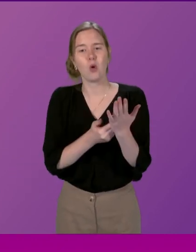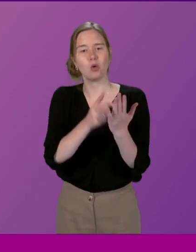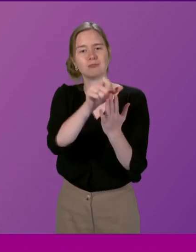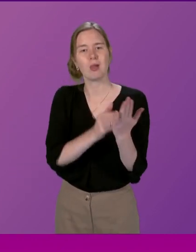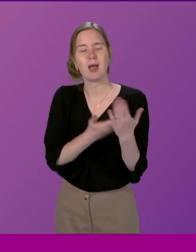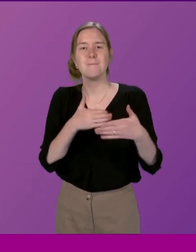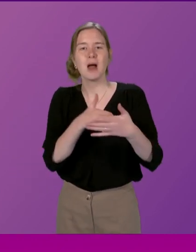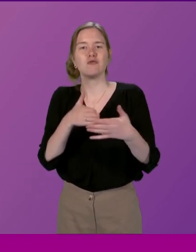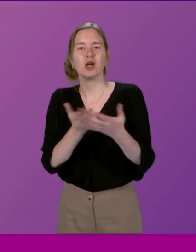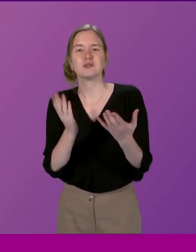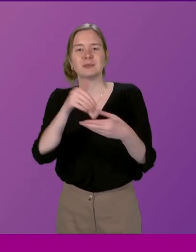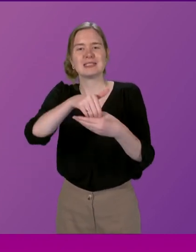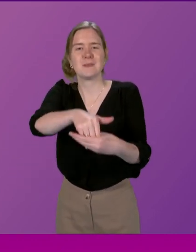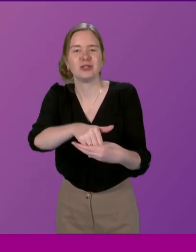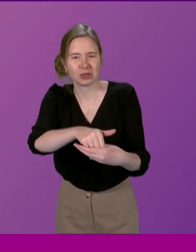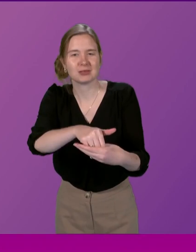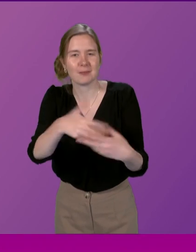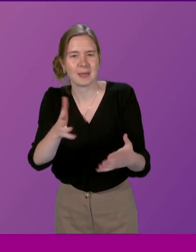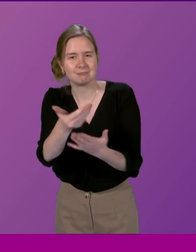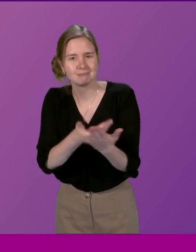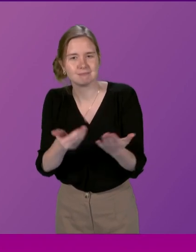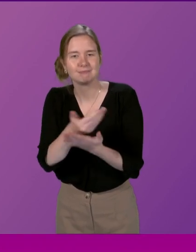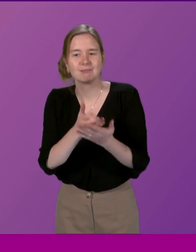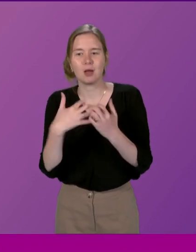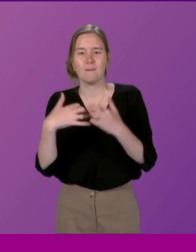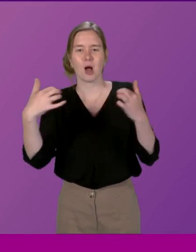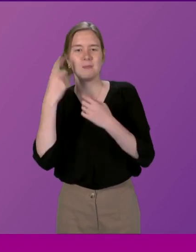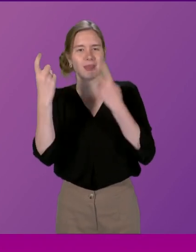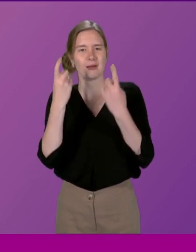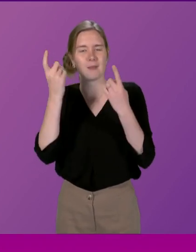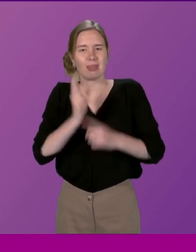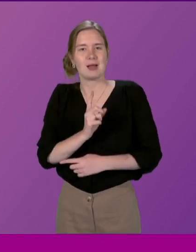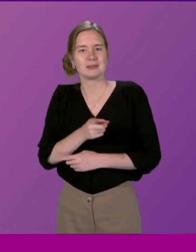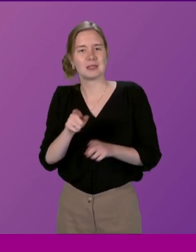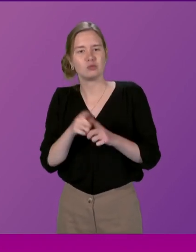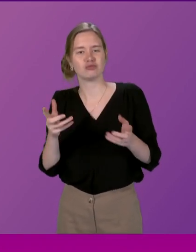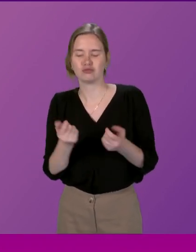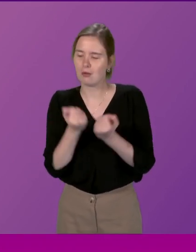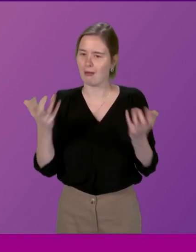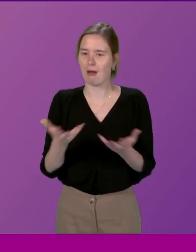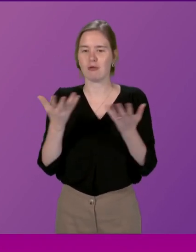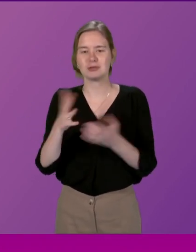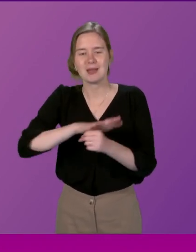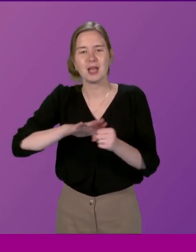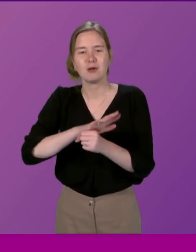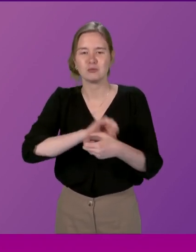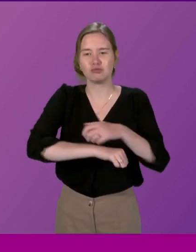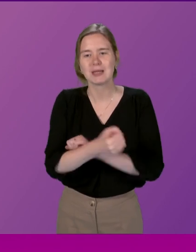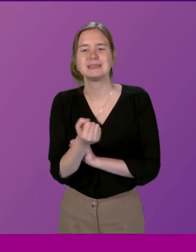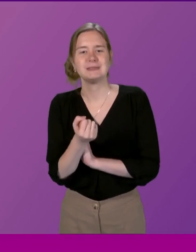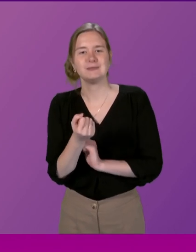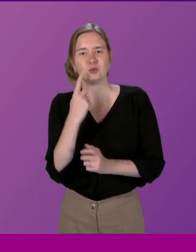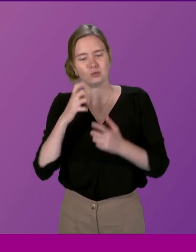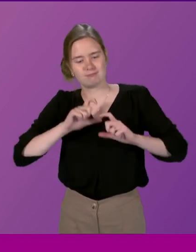barriers to participation. The committee will suggest Parliament considers, and I will strongly encourage this as an area proactively we